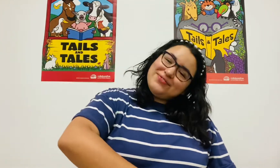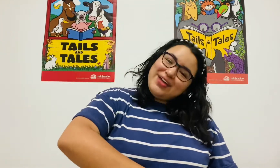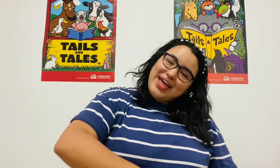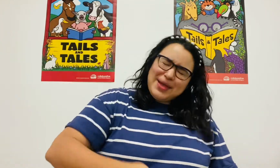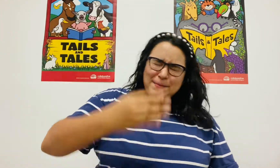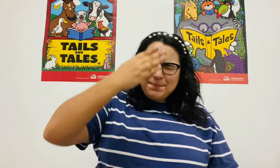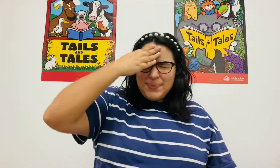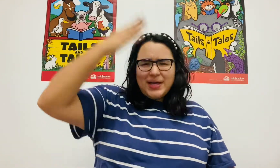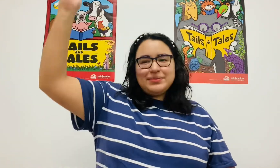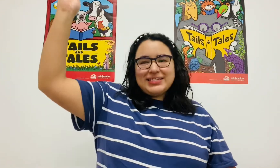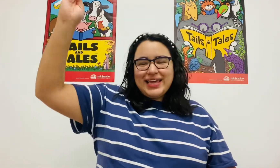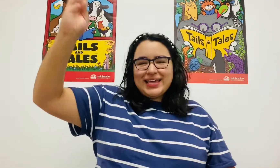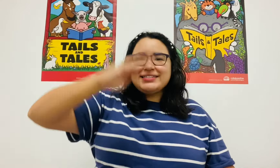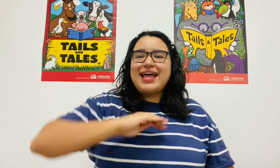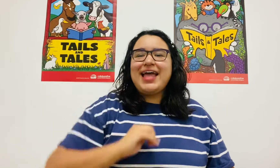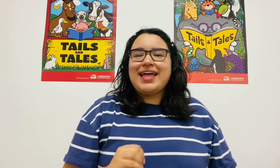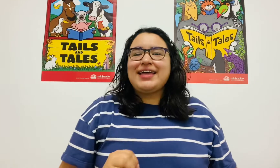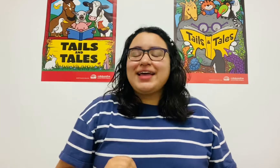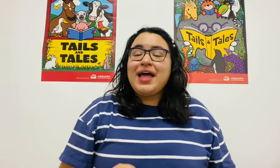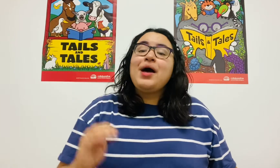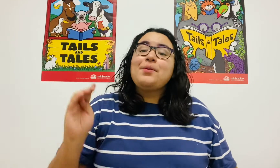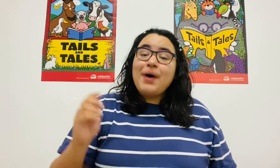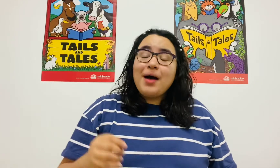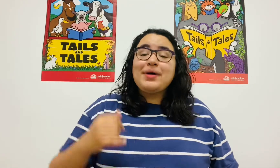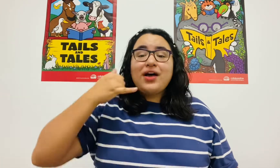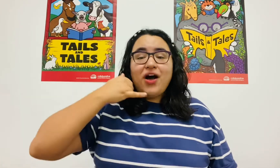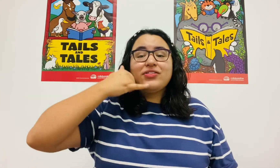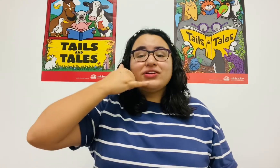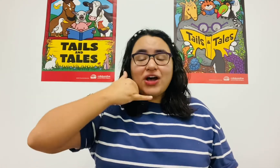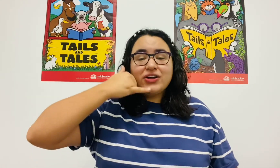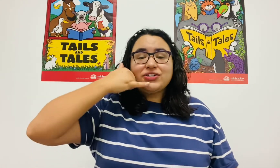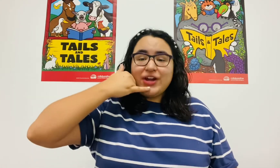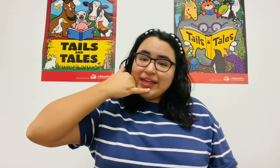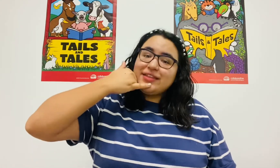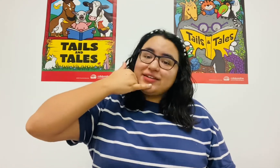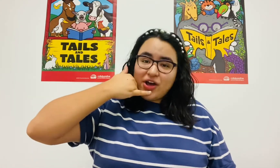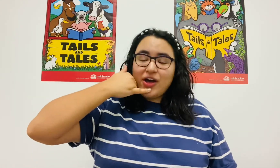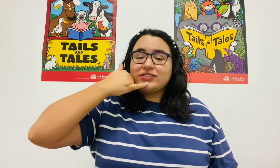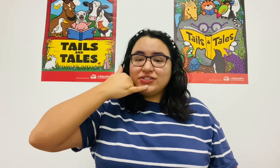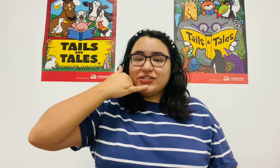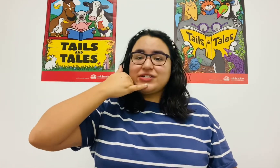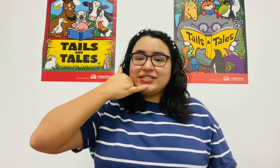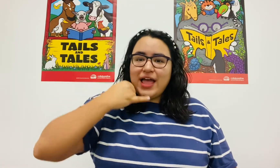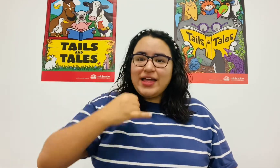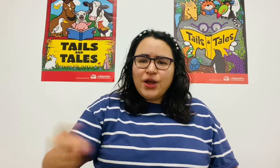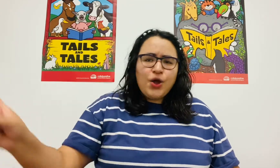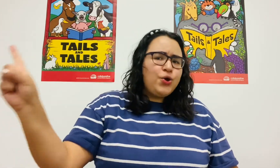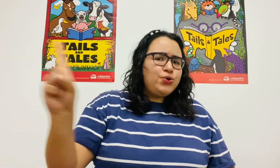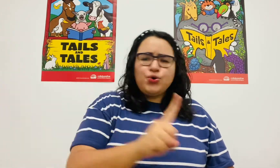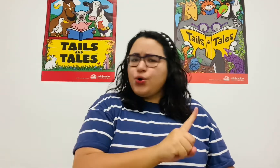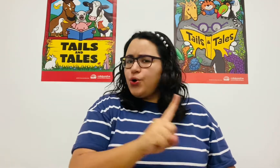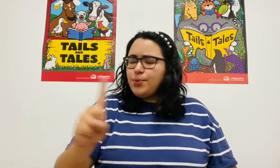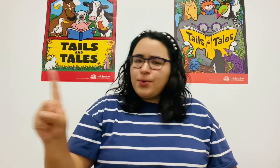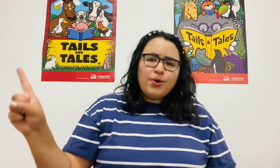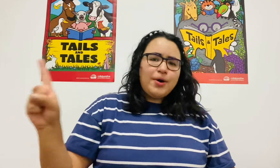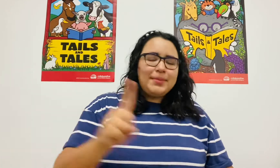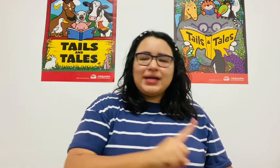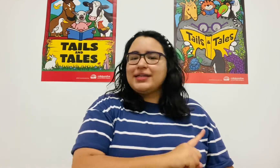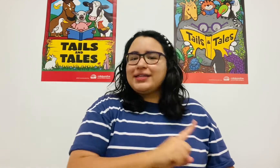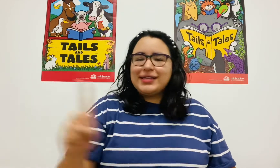and bumped his head. Mama called the doctor and the doctor said, no more monkeys